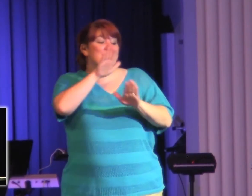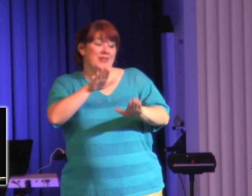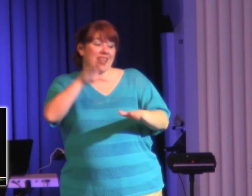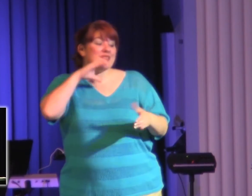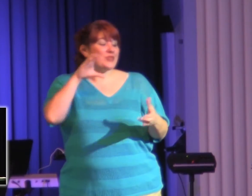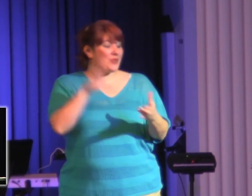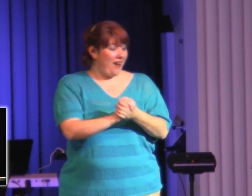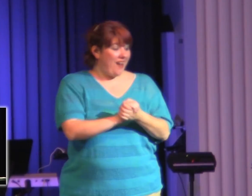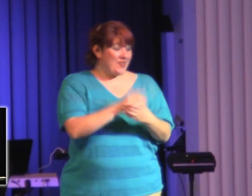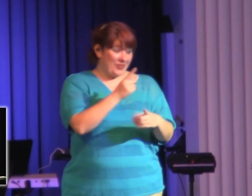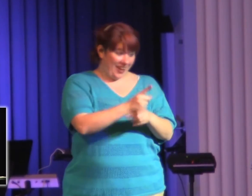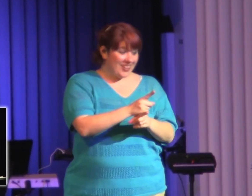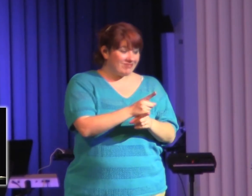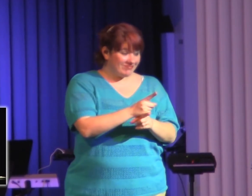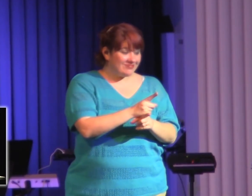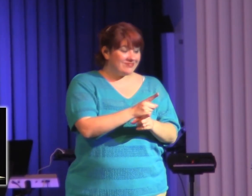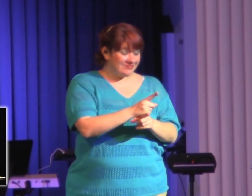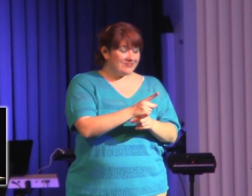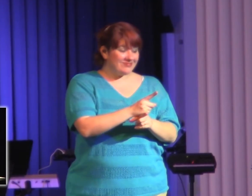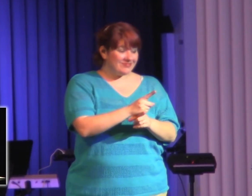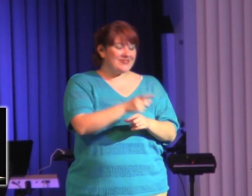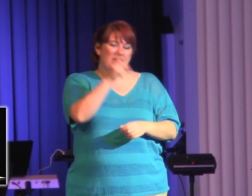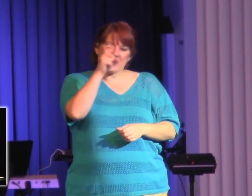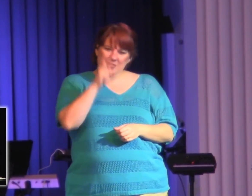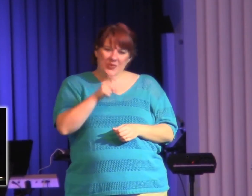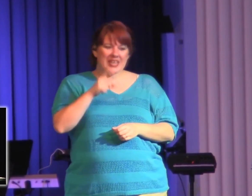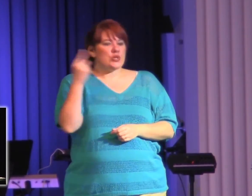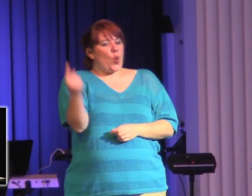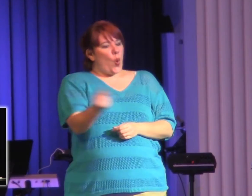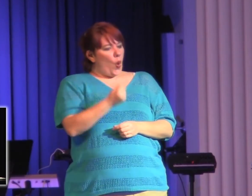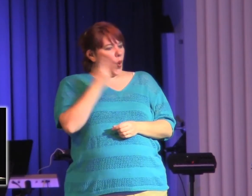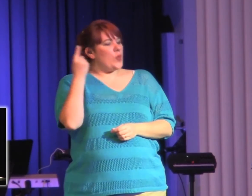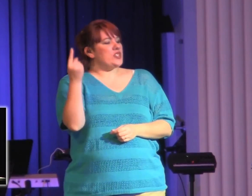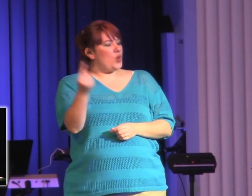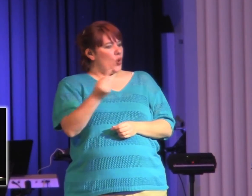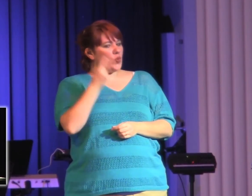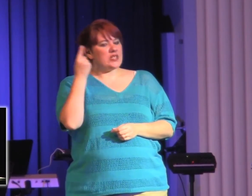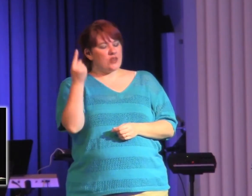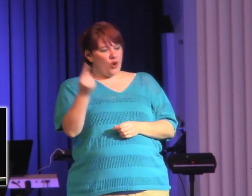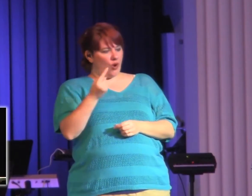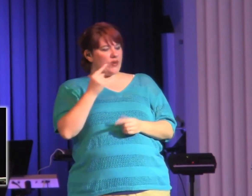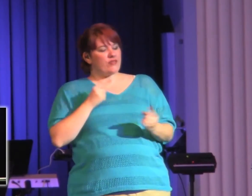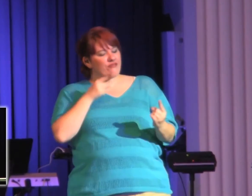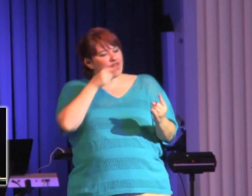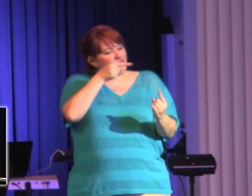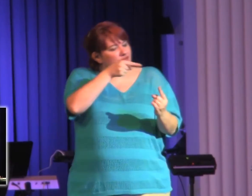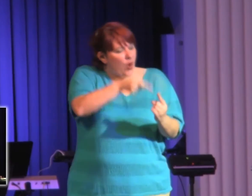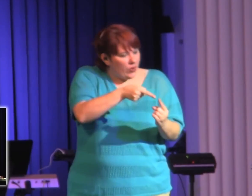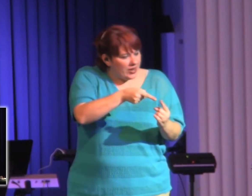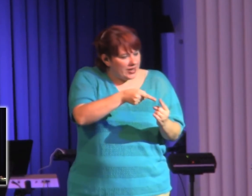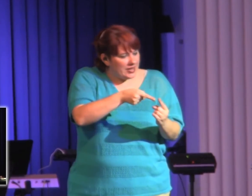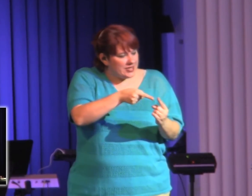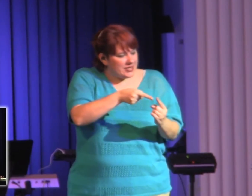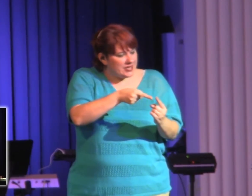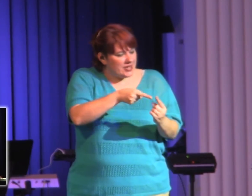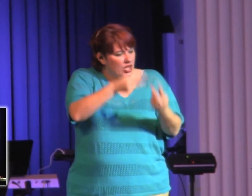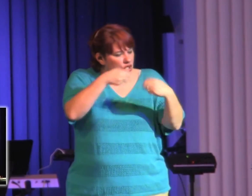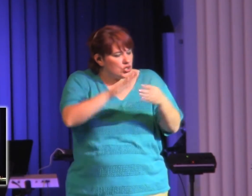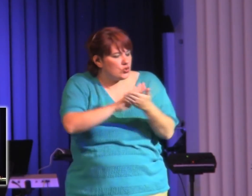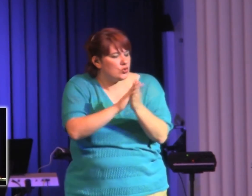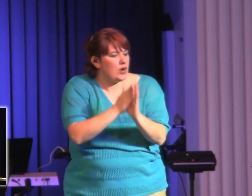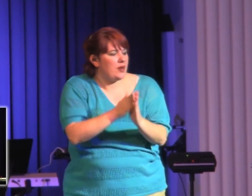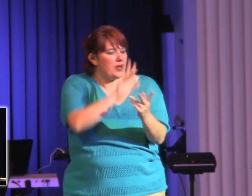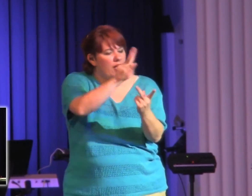we should be striving. We should be striving for perfection. We should be striving to live